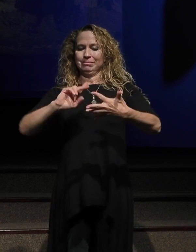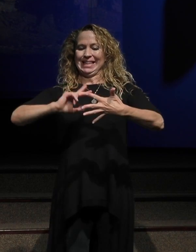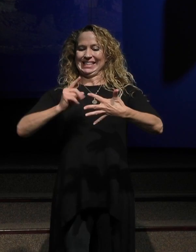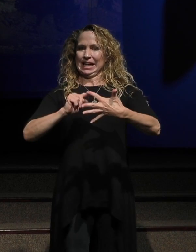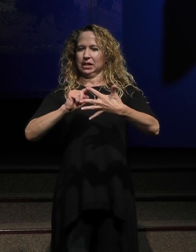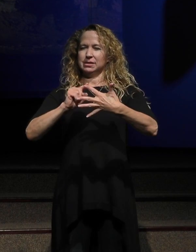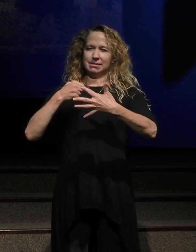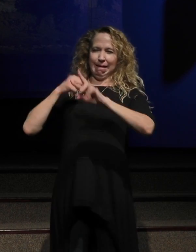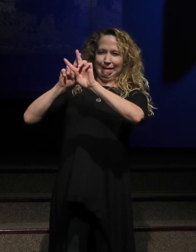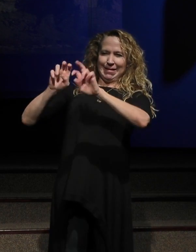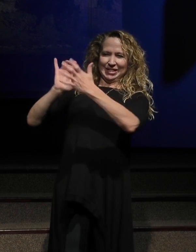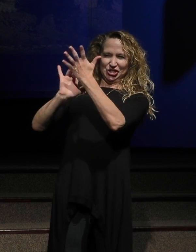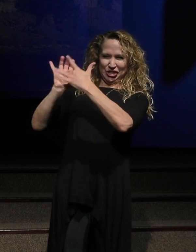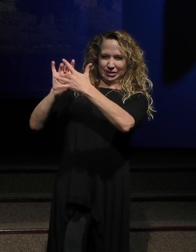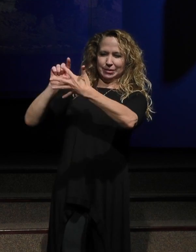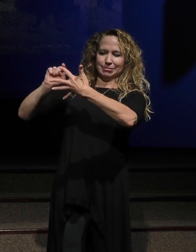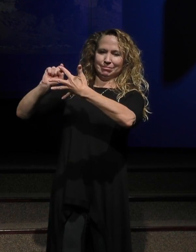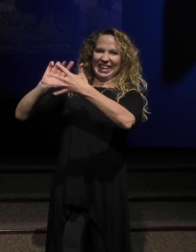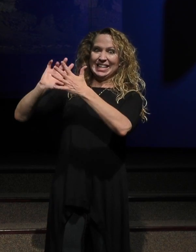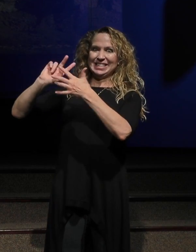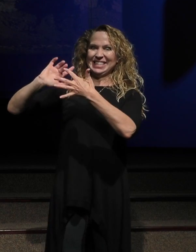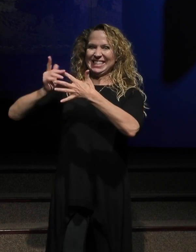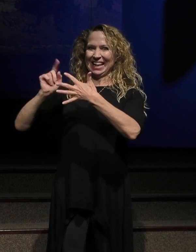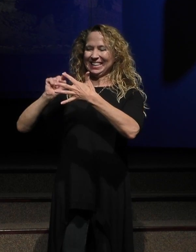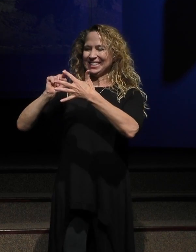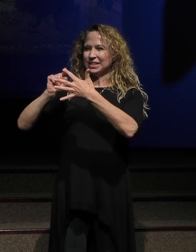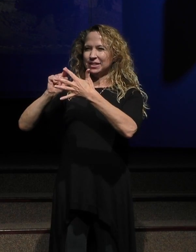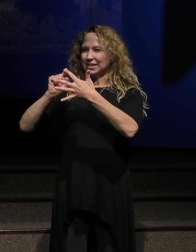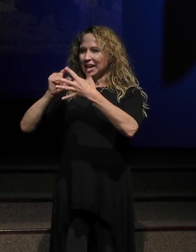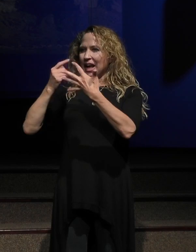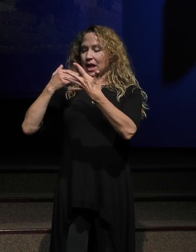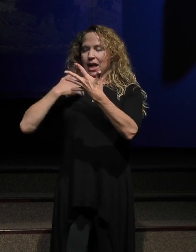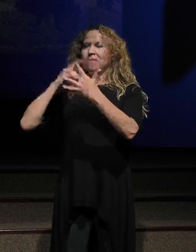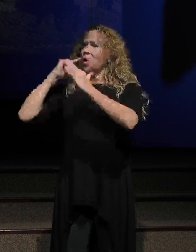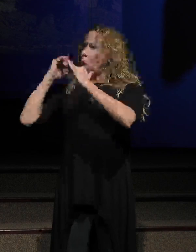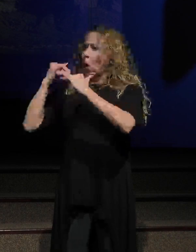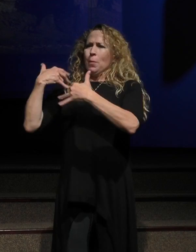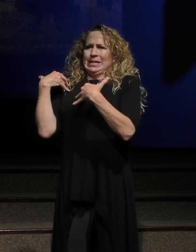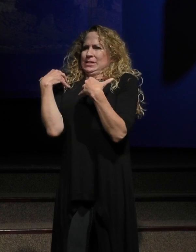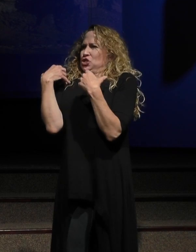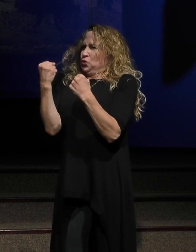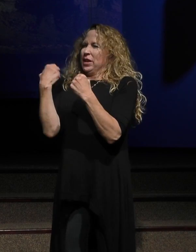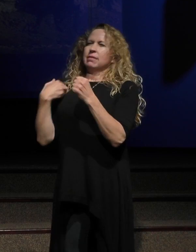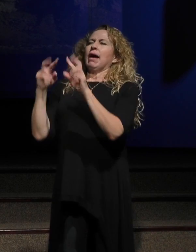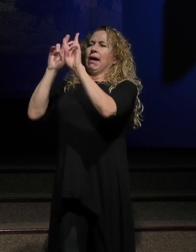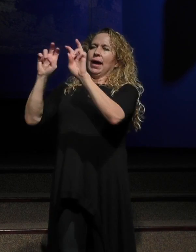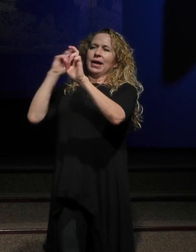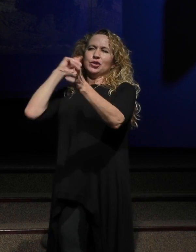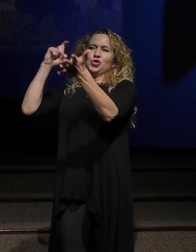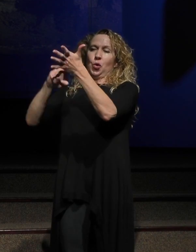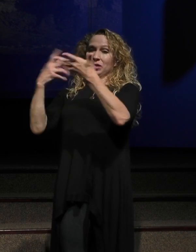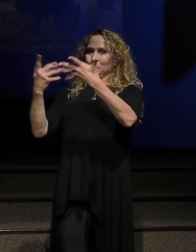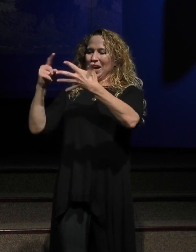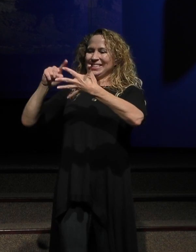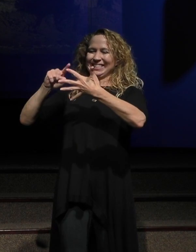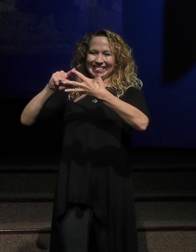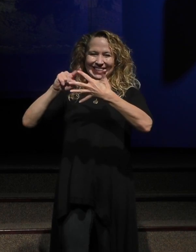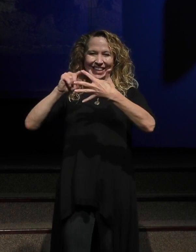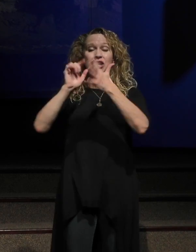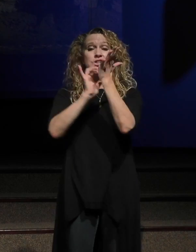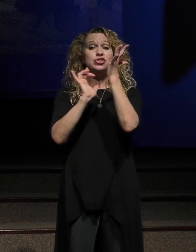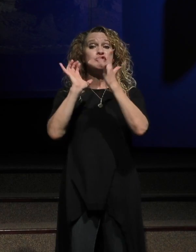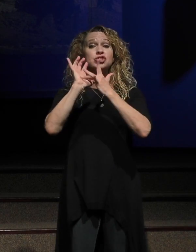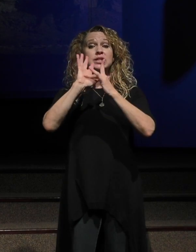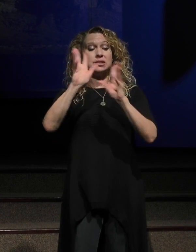that we learn about Jesus that's important for us that will give us hope and give us strength in our desperate prayer, number two, is that Jesus